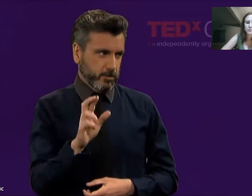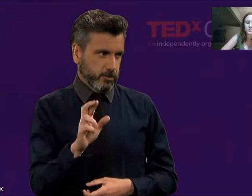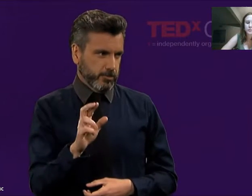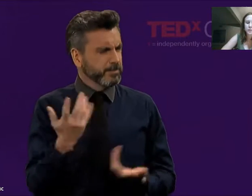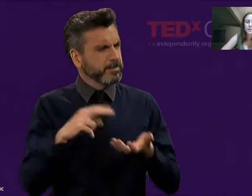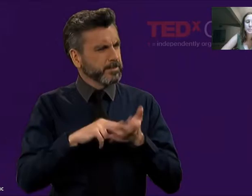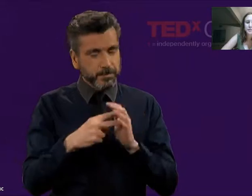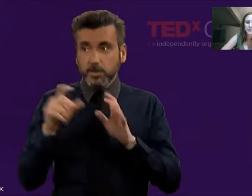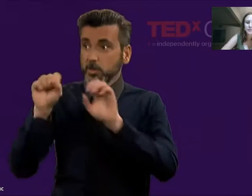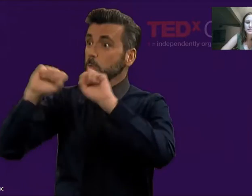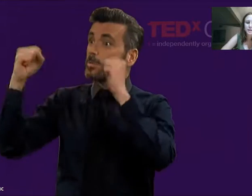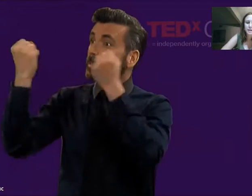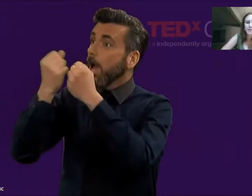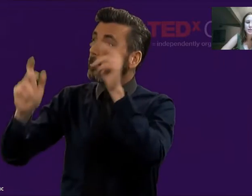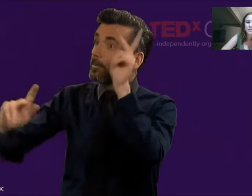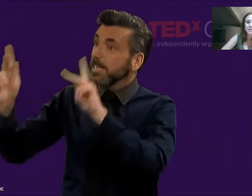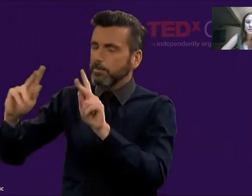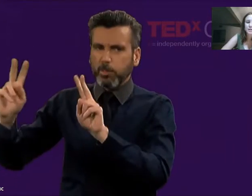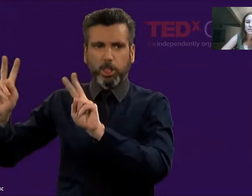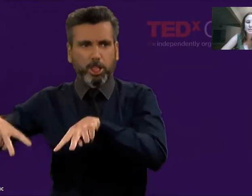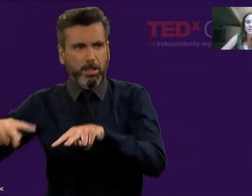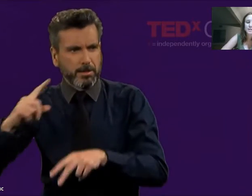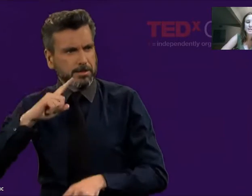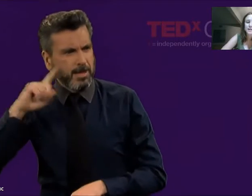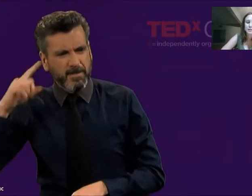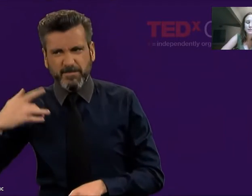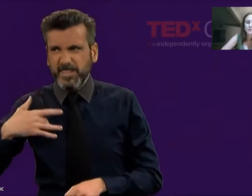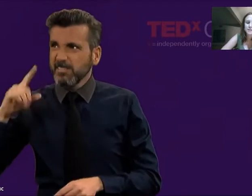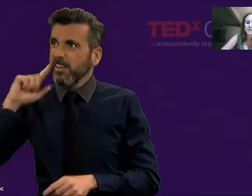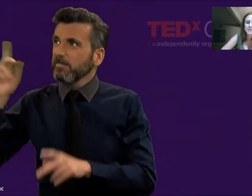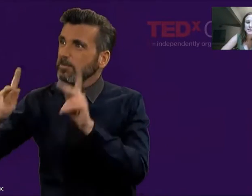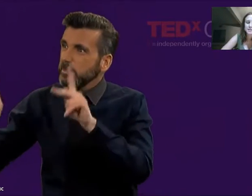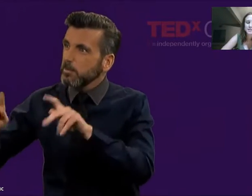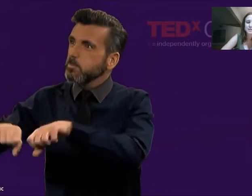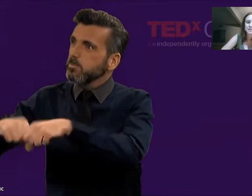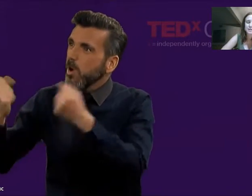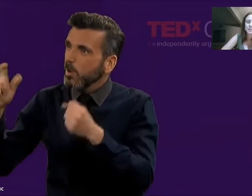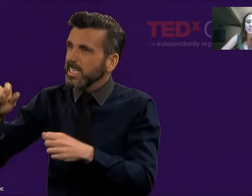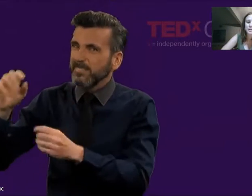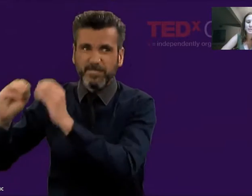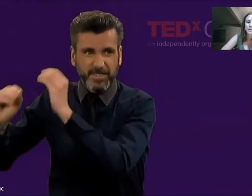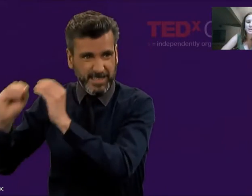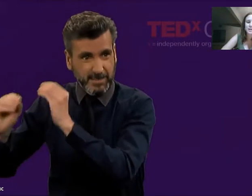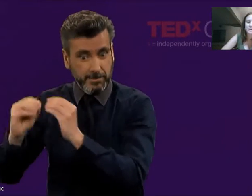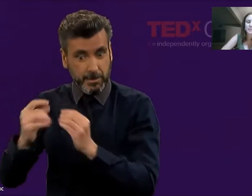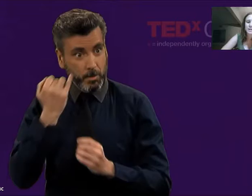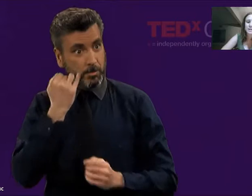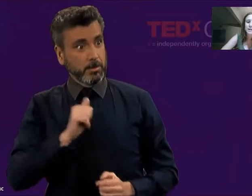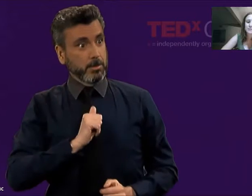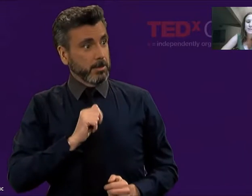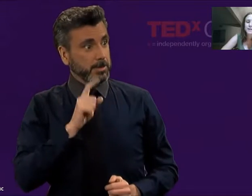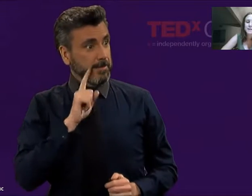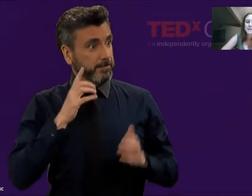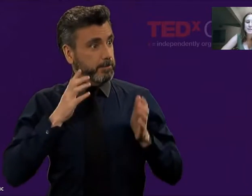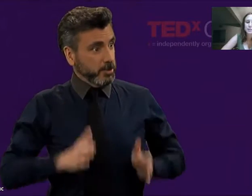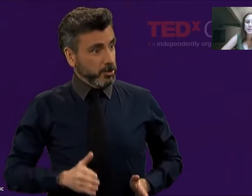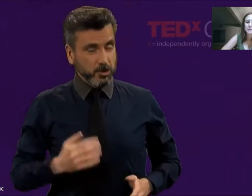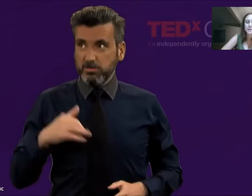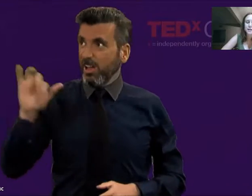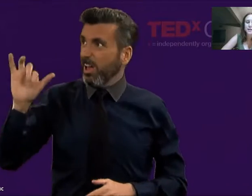We believe that internalized autism itself is the risk factor, not being deaf. This belief that